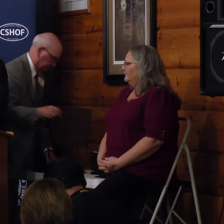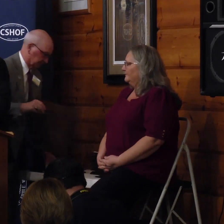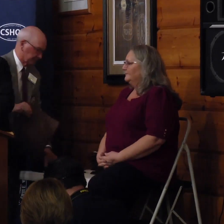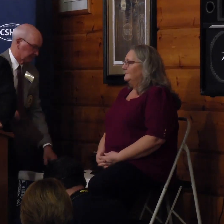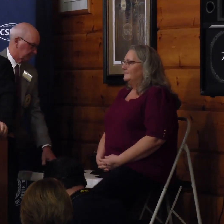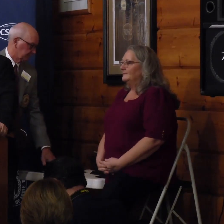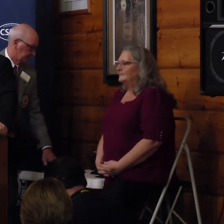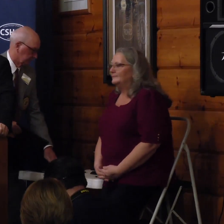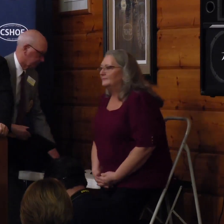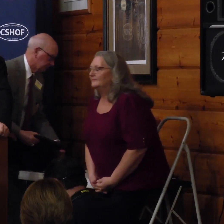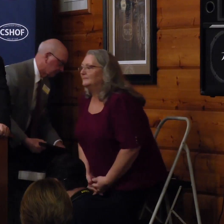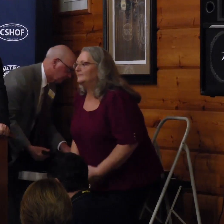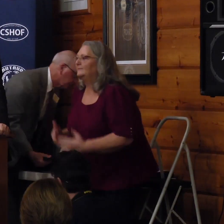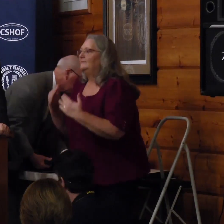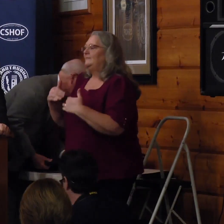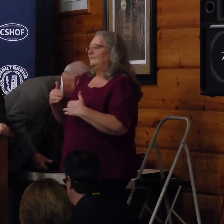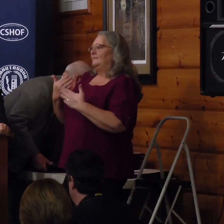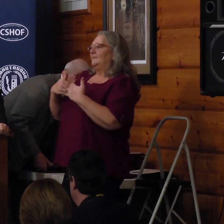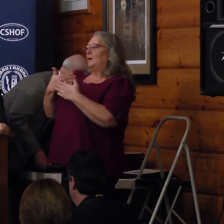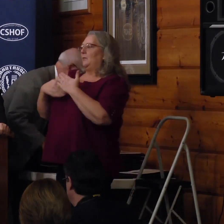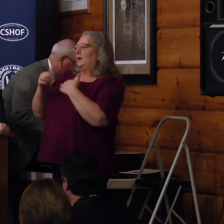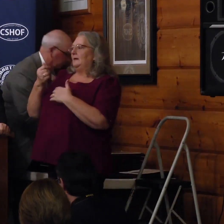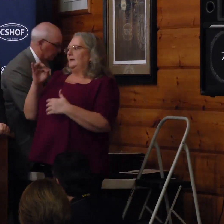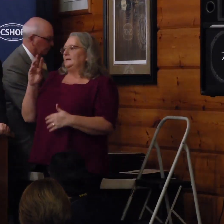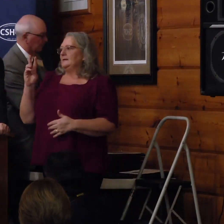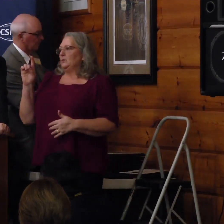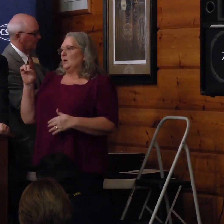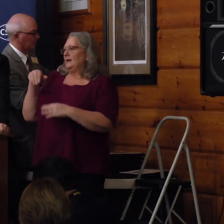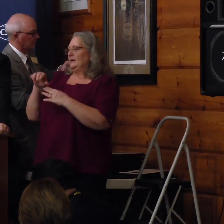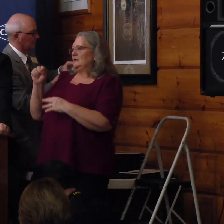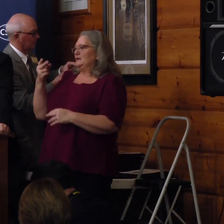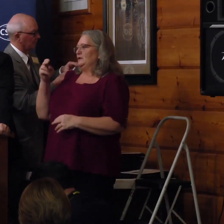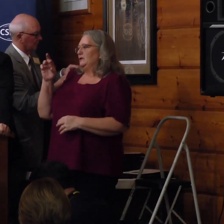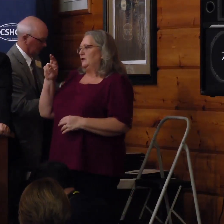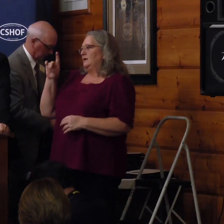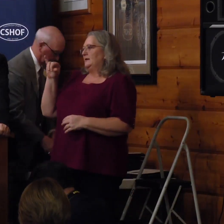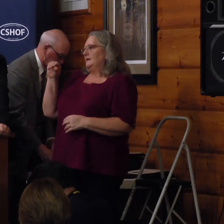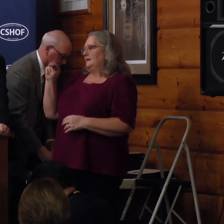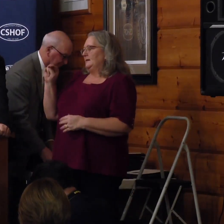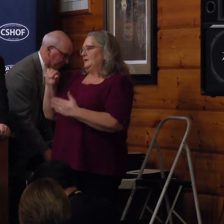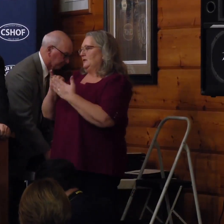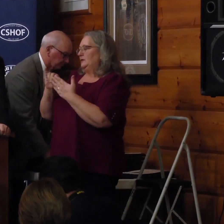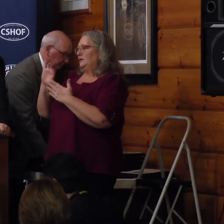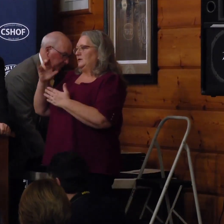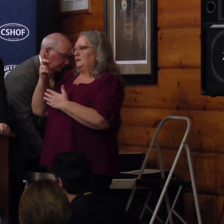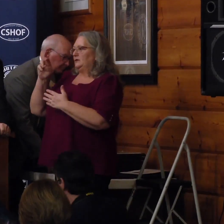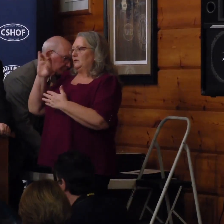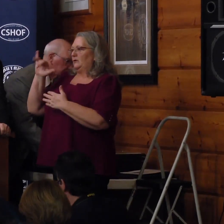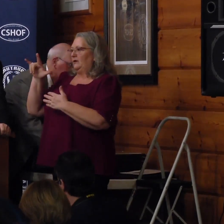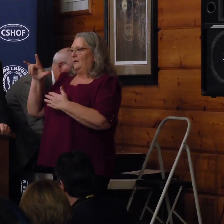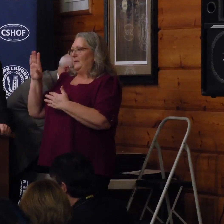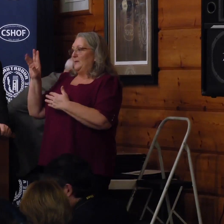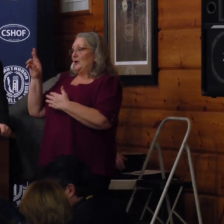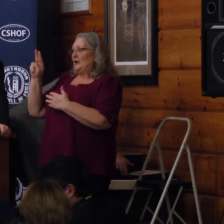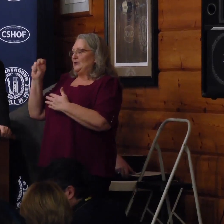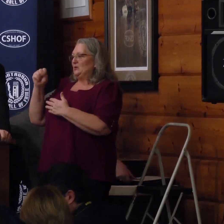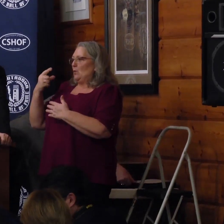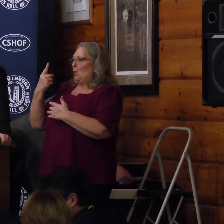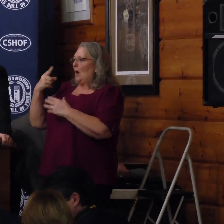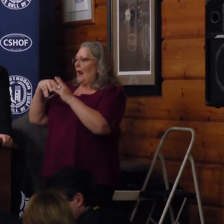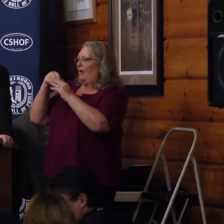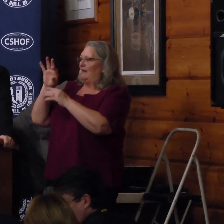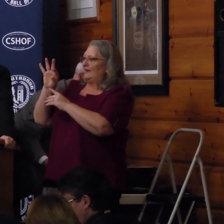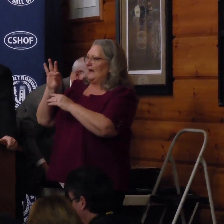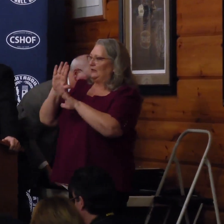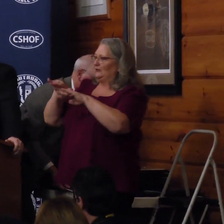Our next inductee was born in 1961 in the town of Sheridan, New York. Cheryl Burns was one of nine children, so